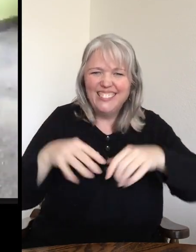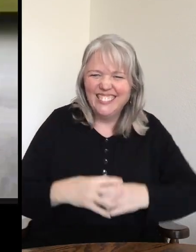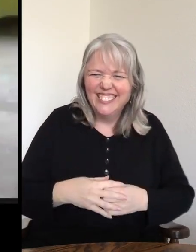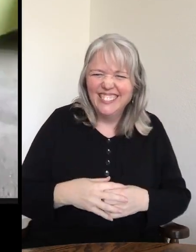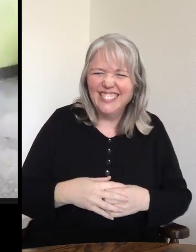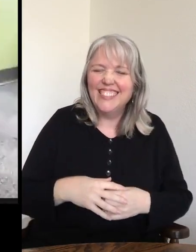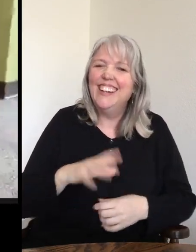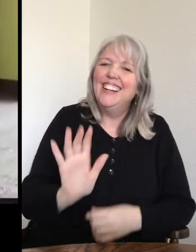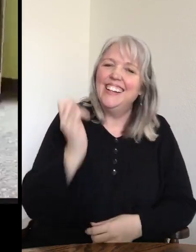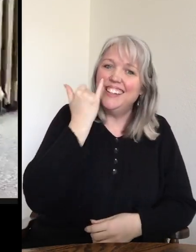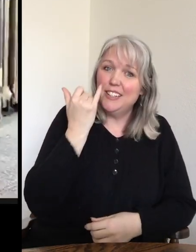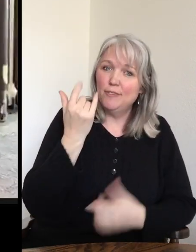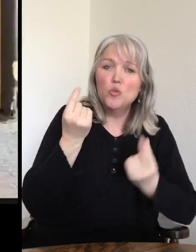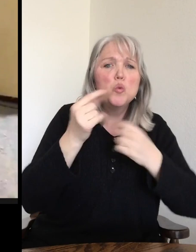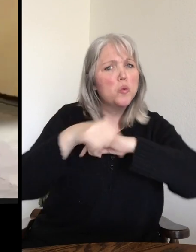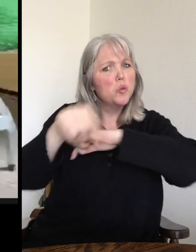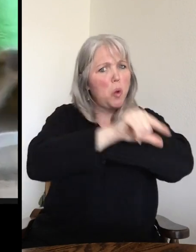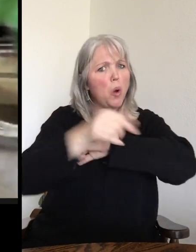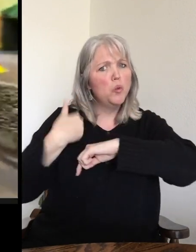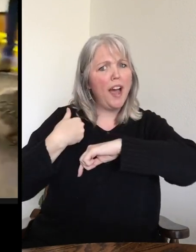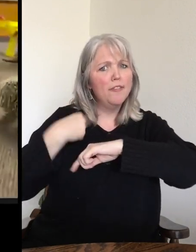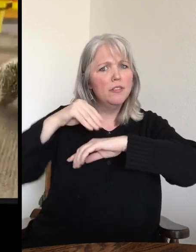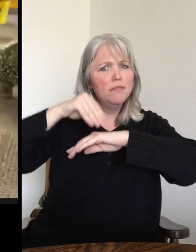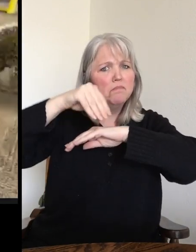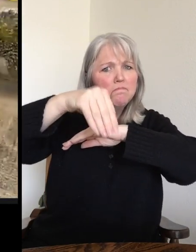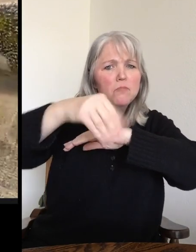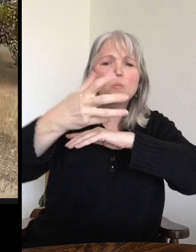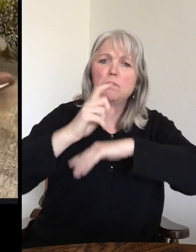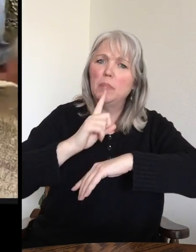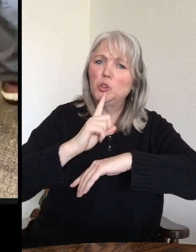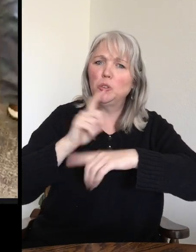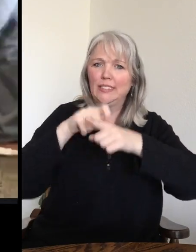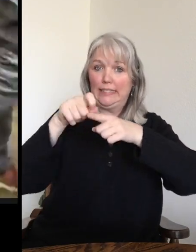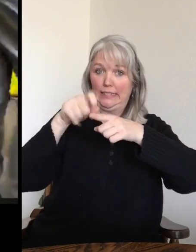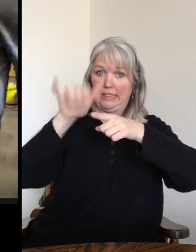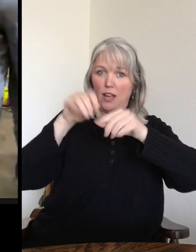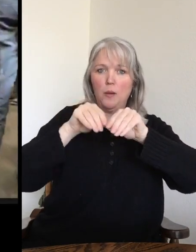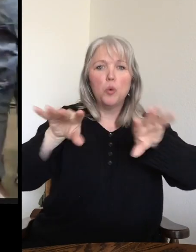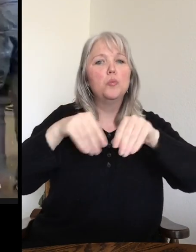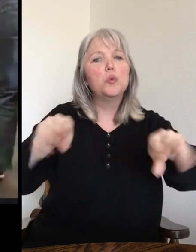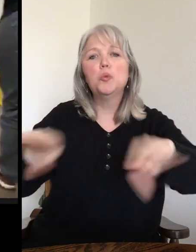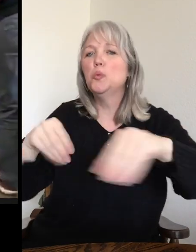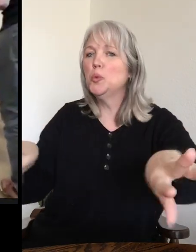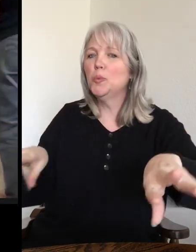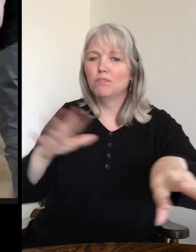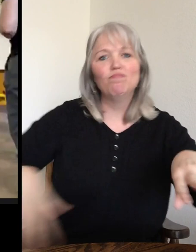room. Now if you guys were planting a garden, a lot of times you want to make sure you throw seeds around everywhere. Which is